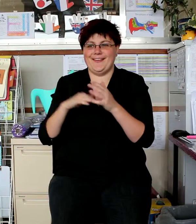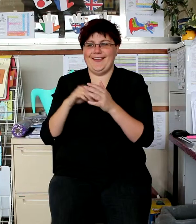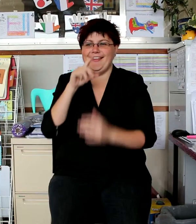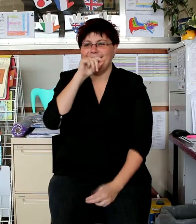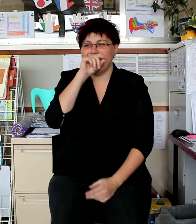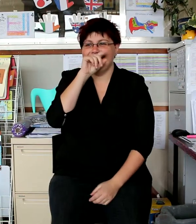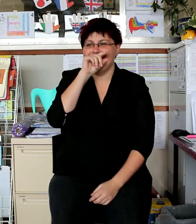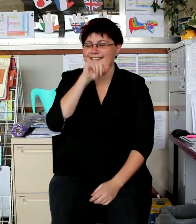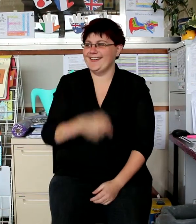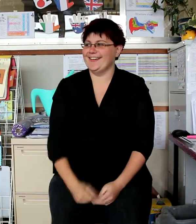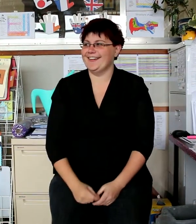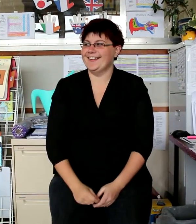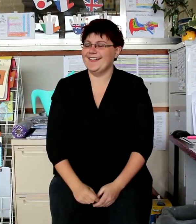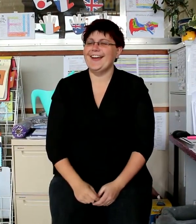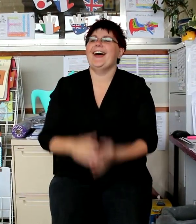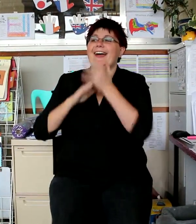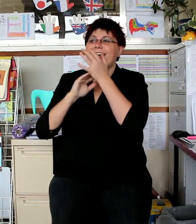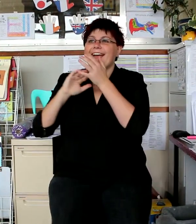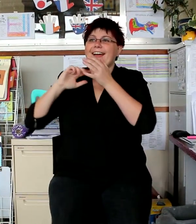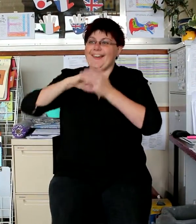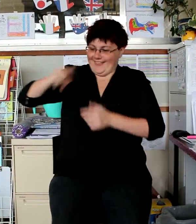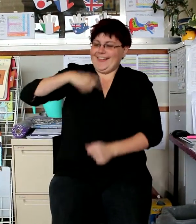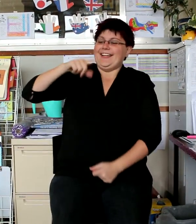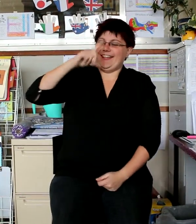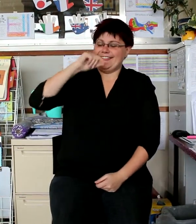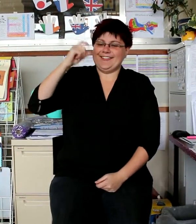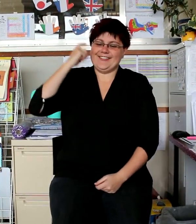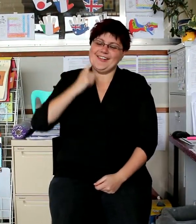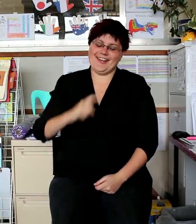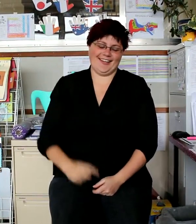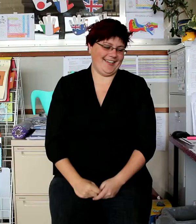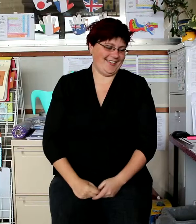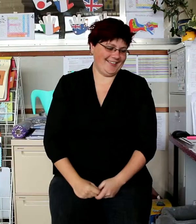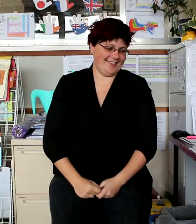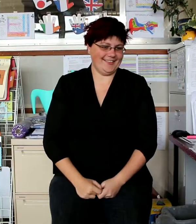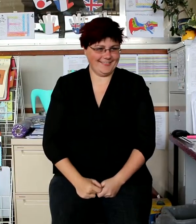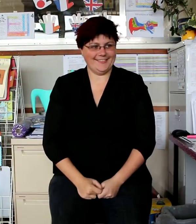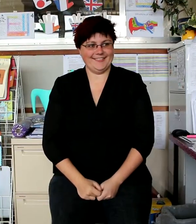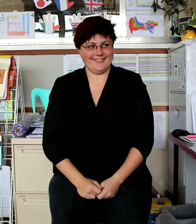Save the birds, so they can fly.